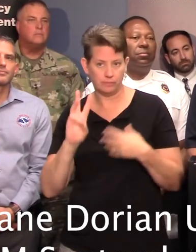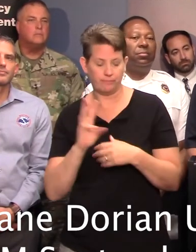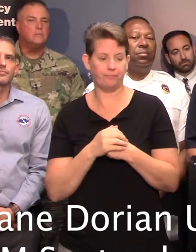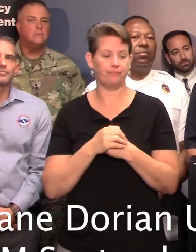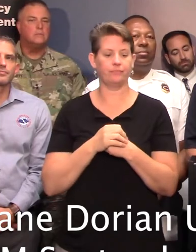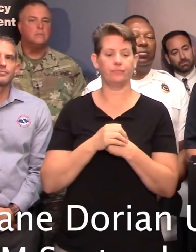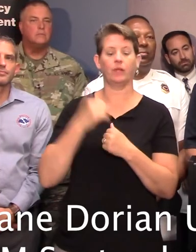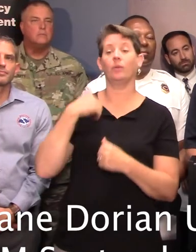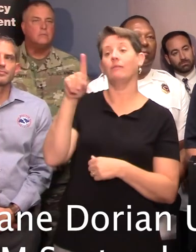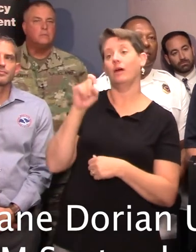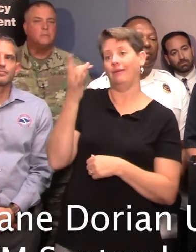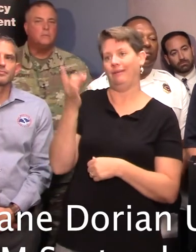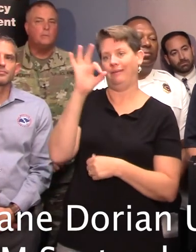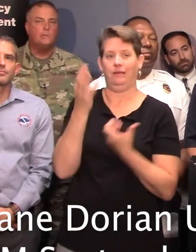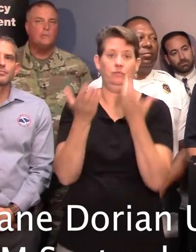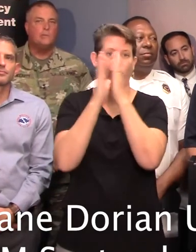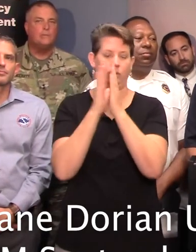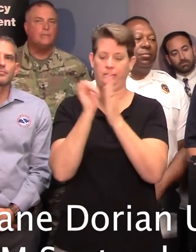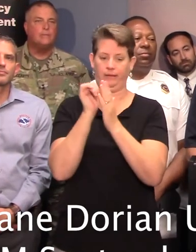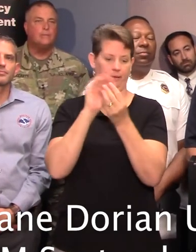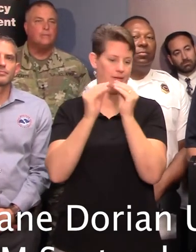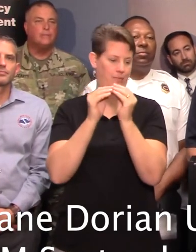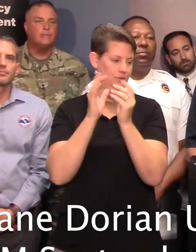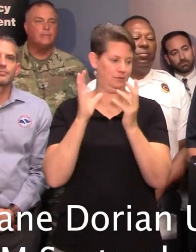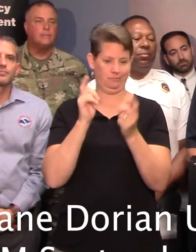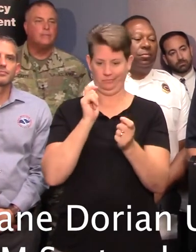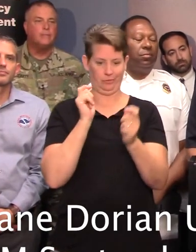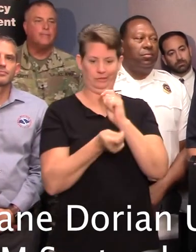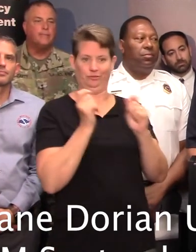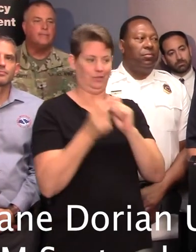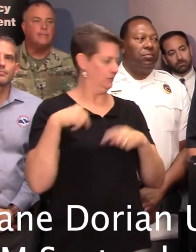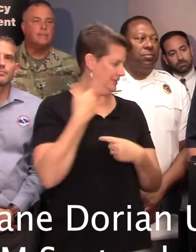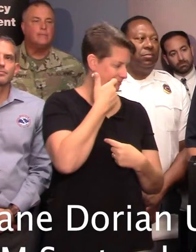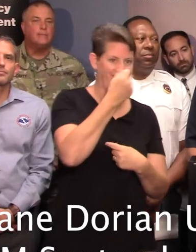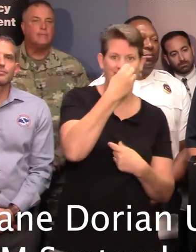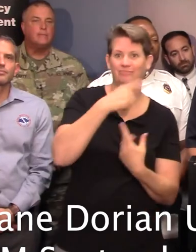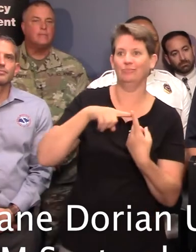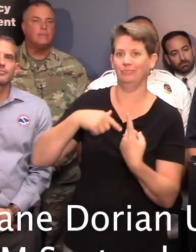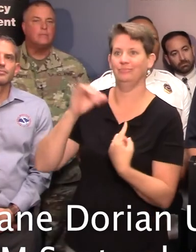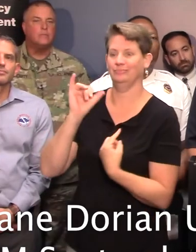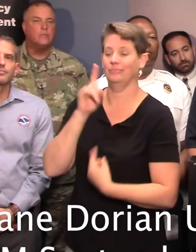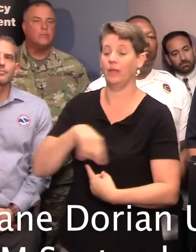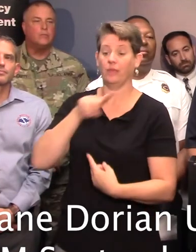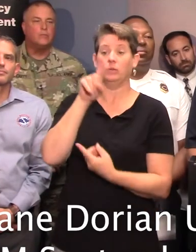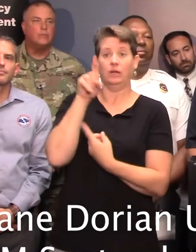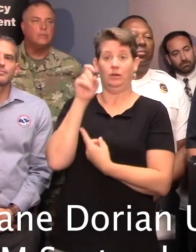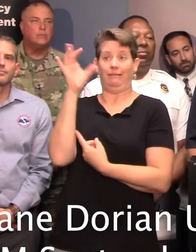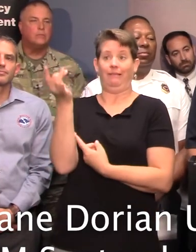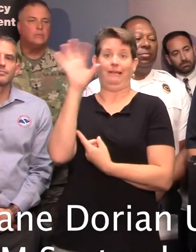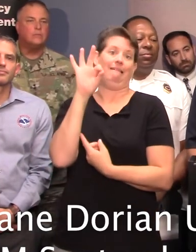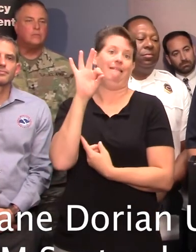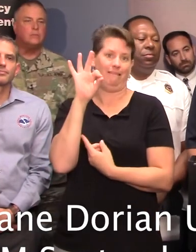189 requests, and that number is changing. It's probably changed since I last got it here. But out of those 189,